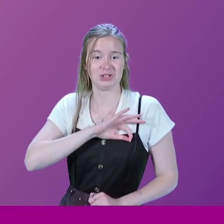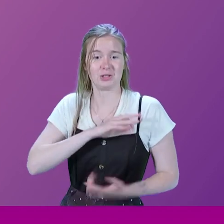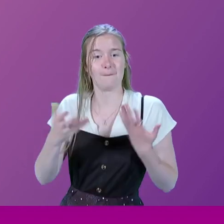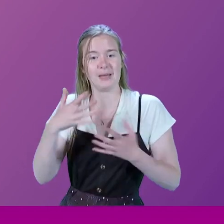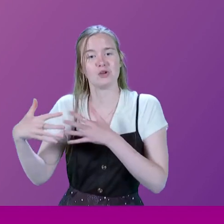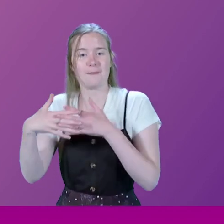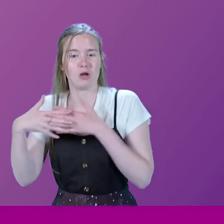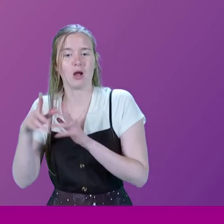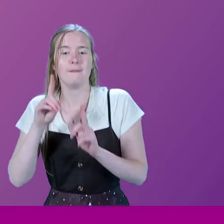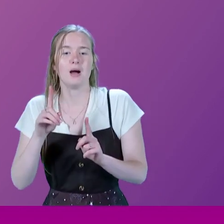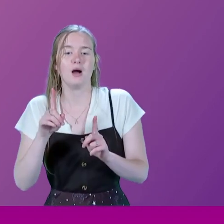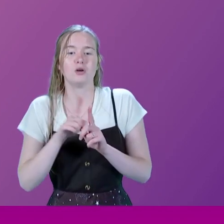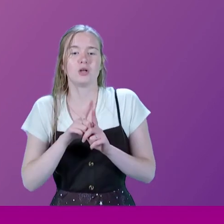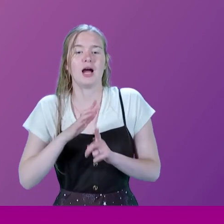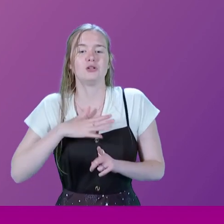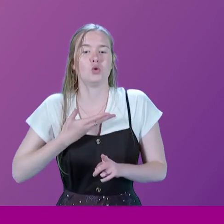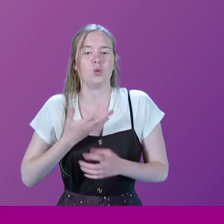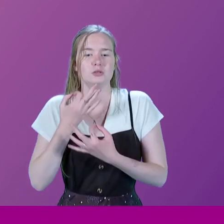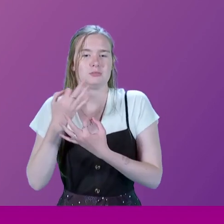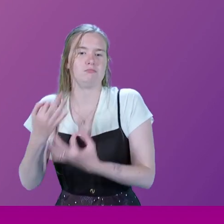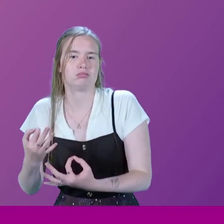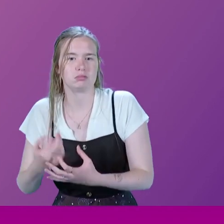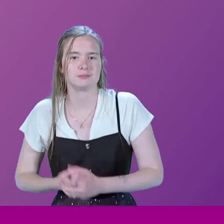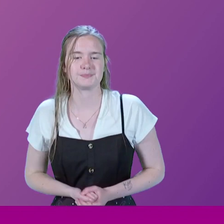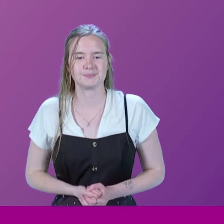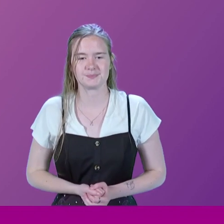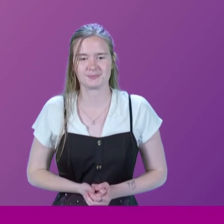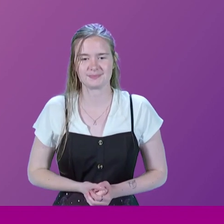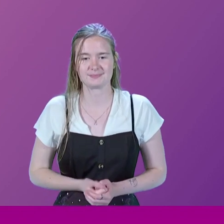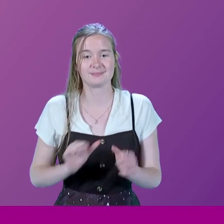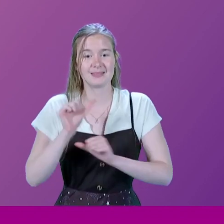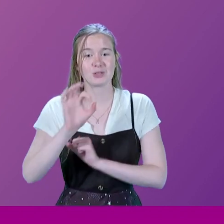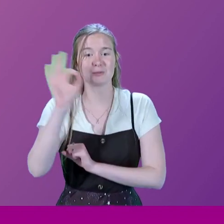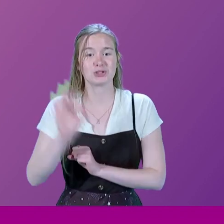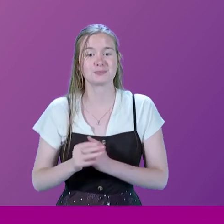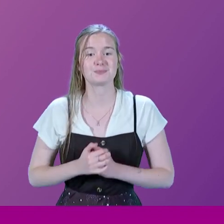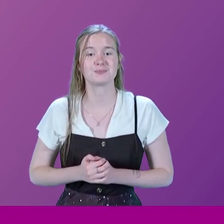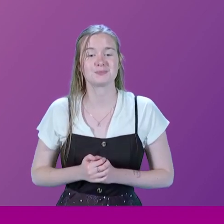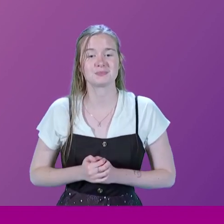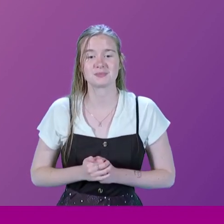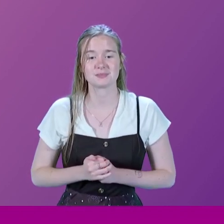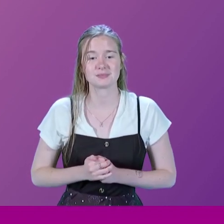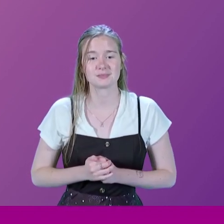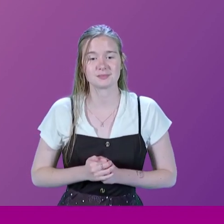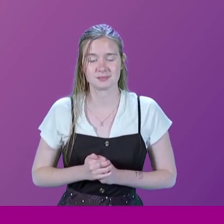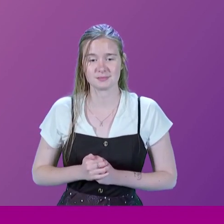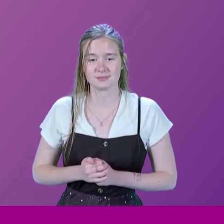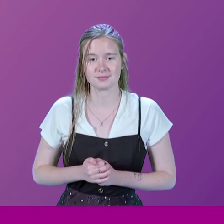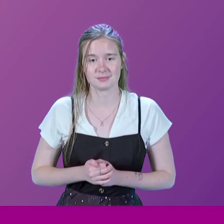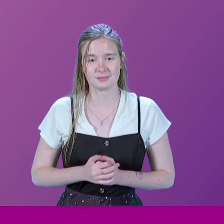States at the moment. But more than that, I don't want to be drawn. OK, next question, please. A gentleman here. you.